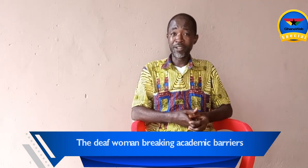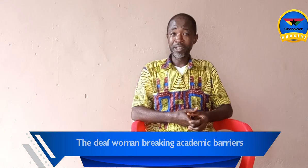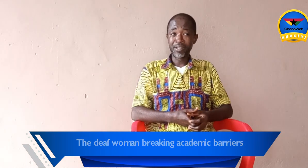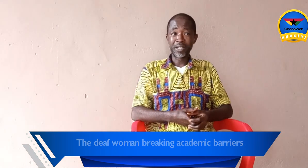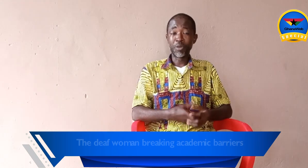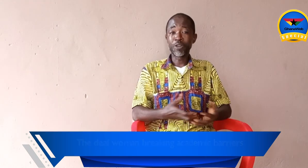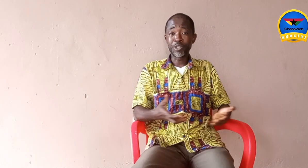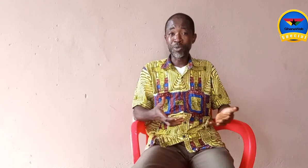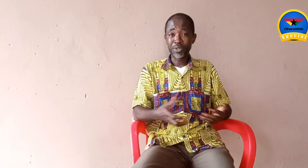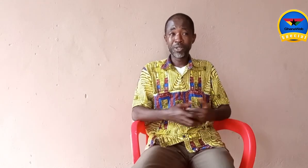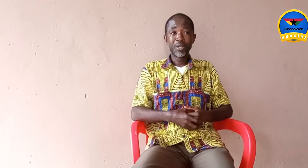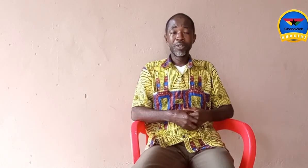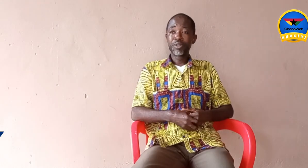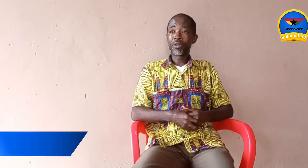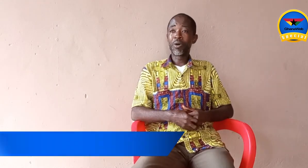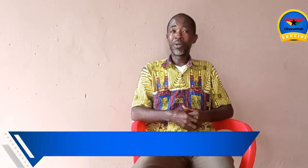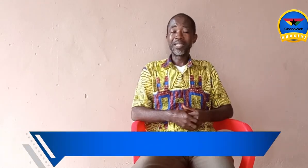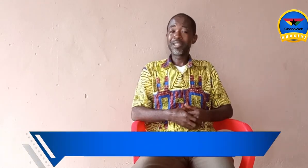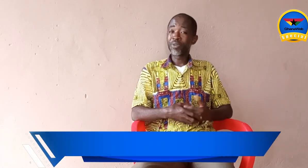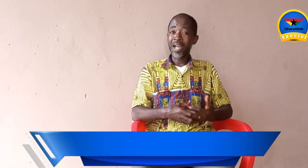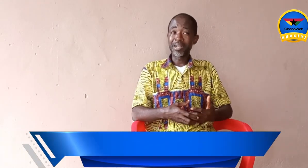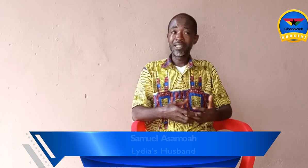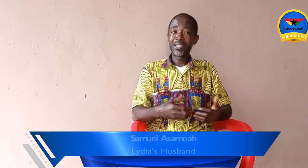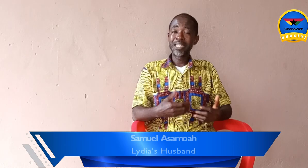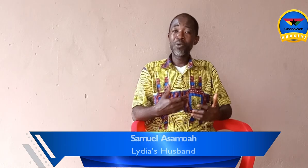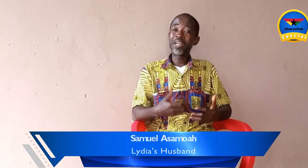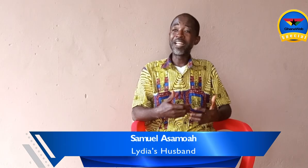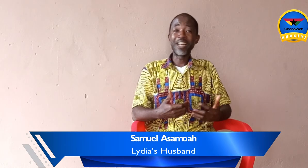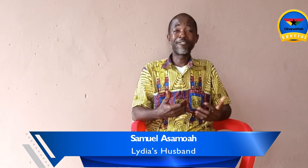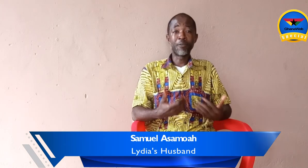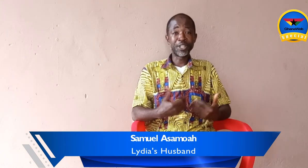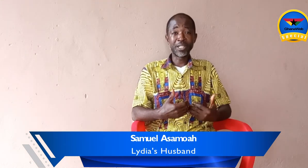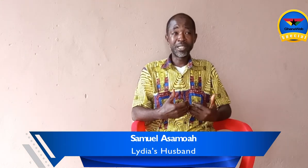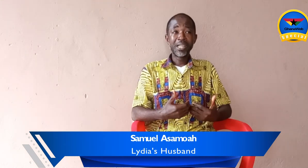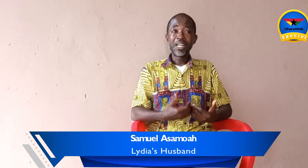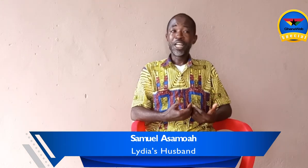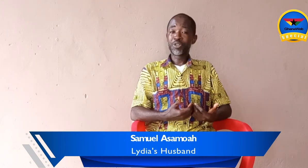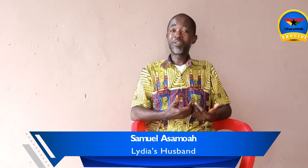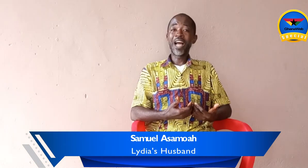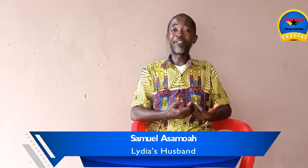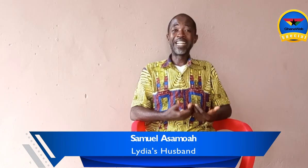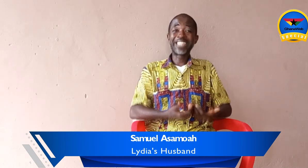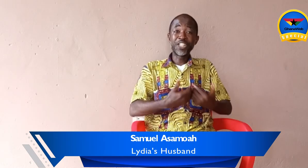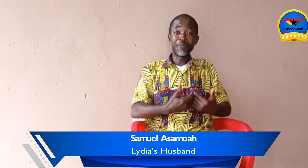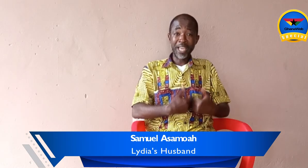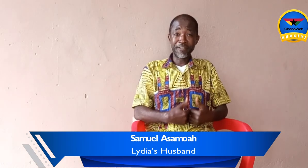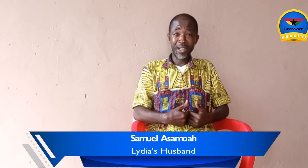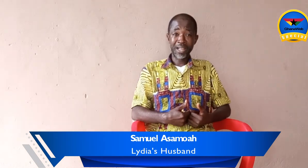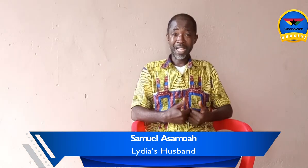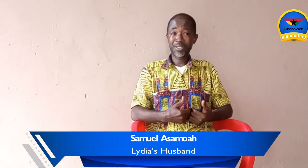most of the schools. So in this regard, they will gain enough information to even have a change of behavior as is